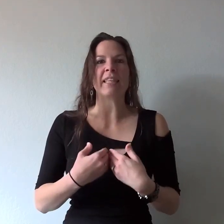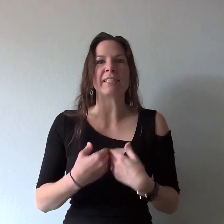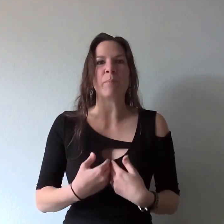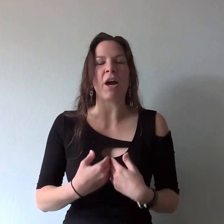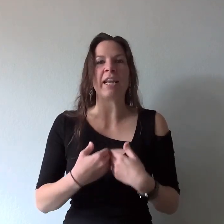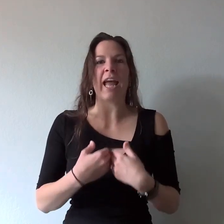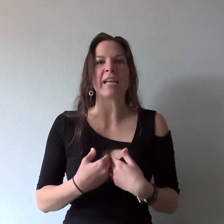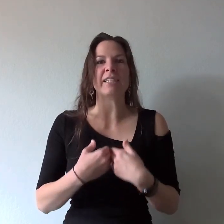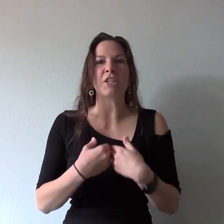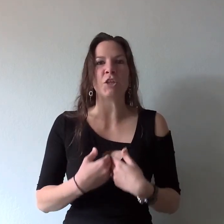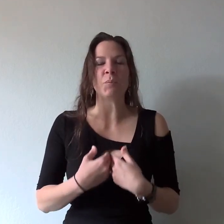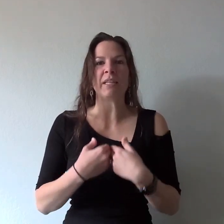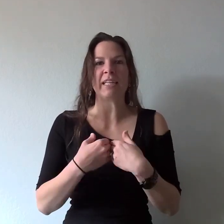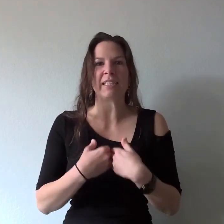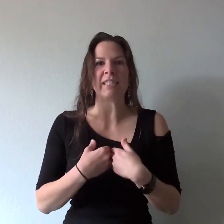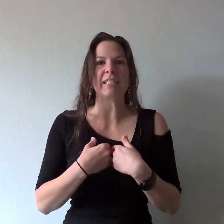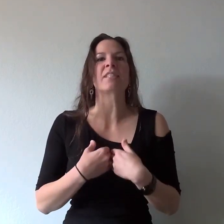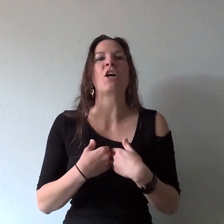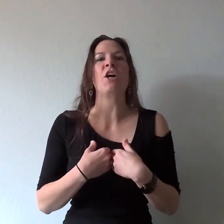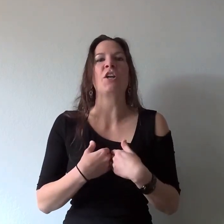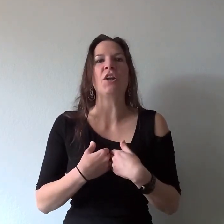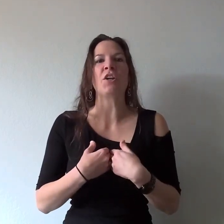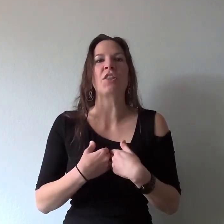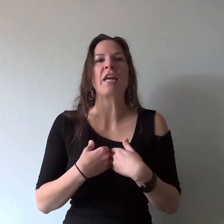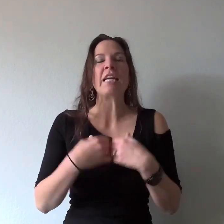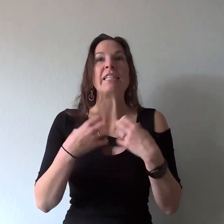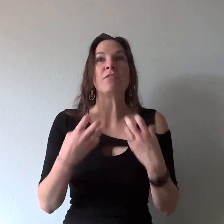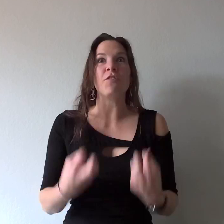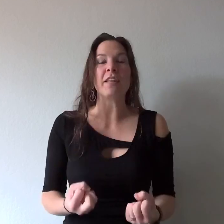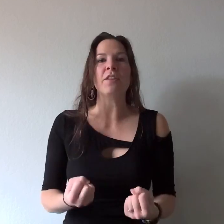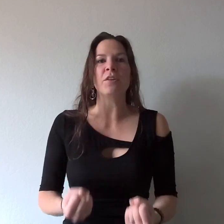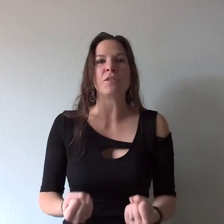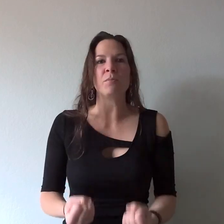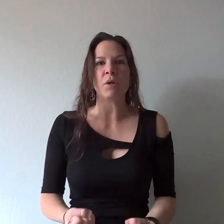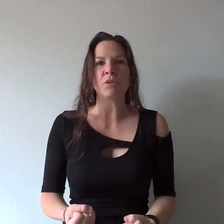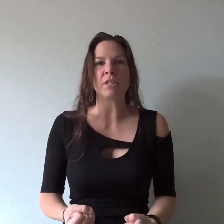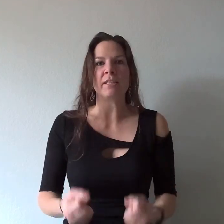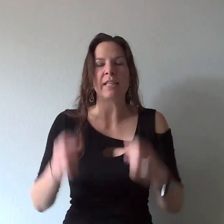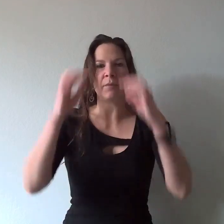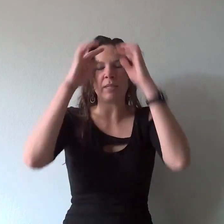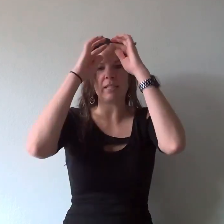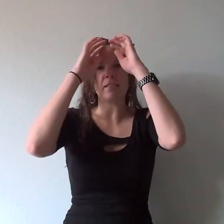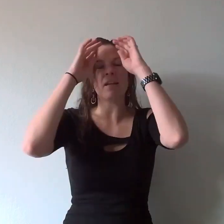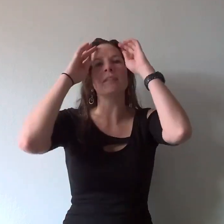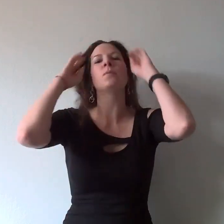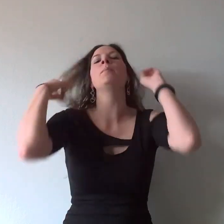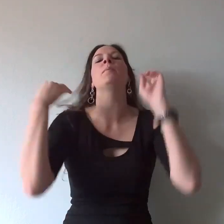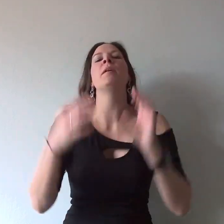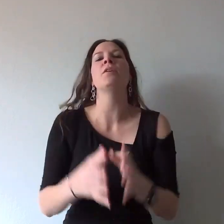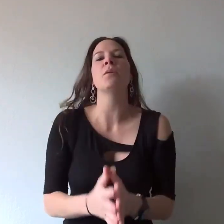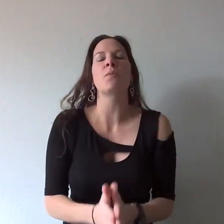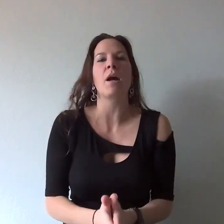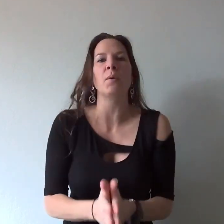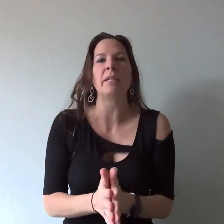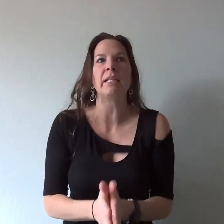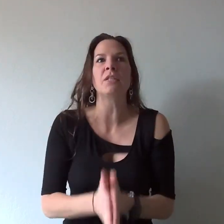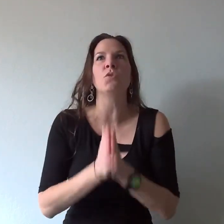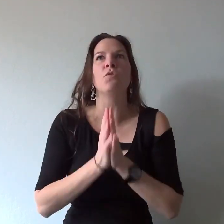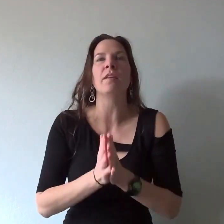this body as a human existence on earth to feel those emotions and we need to not sweep them under the rug we need to feel